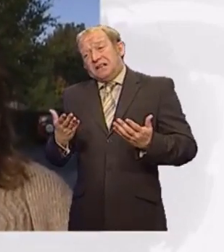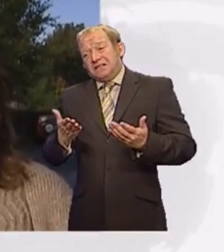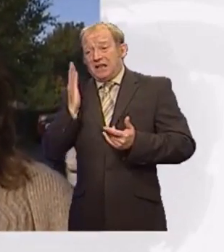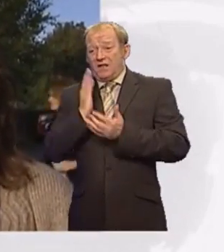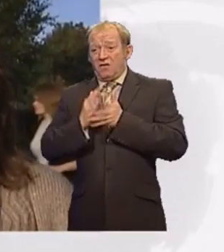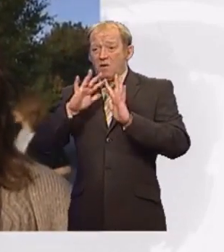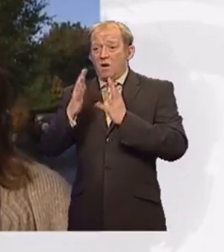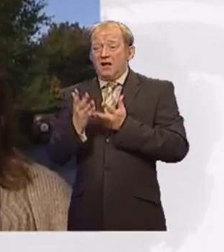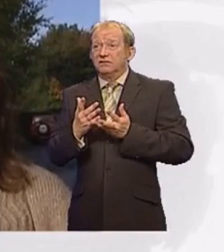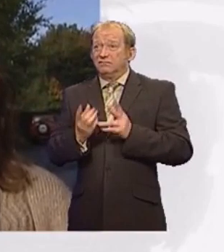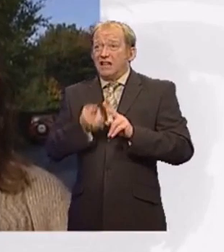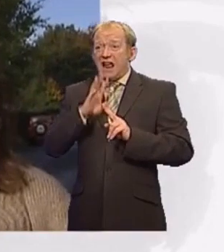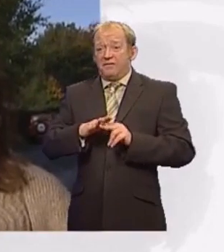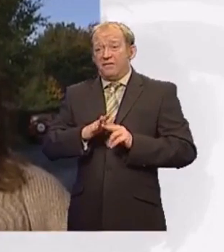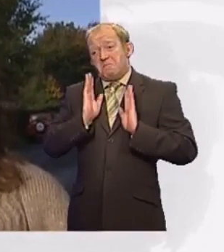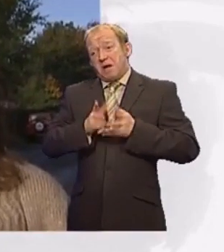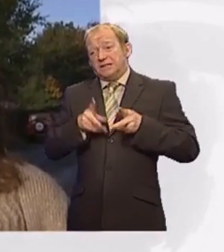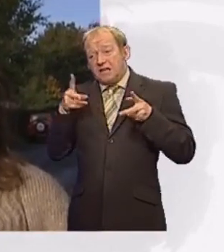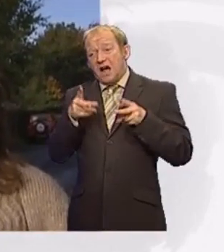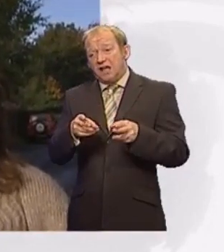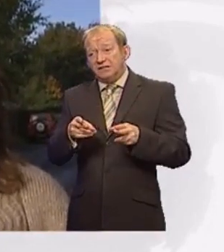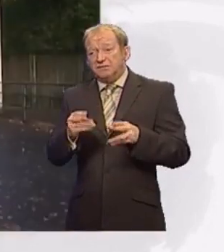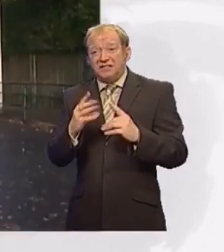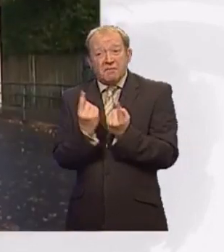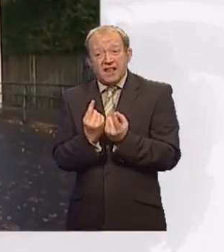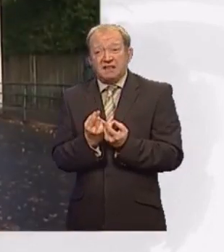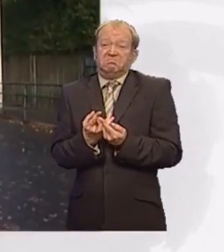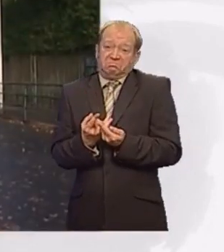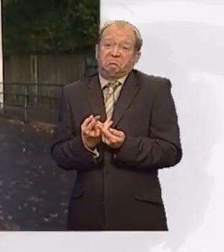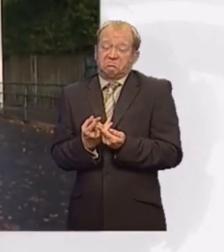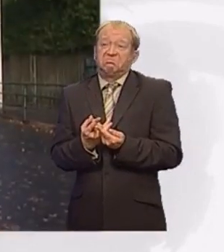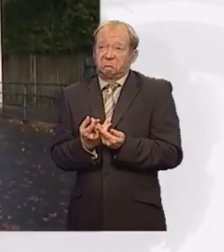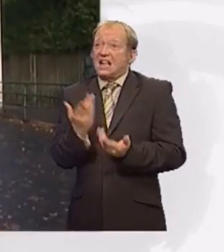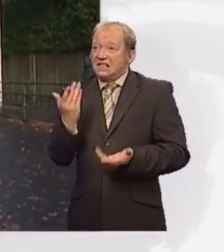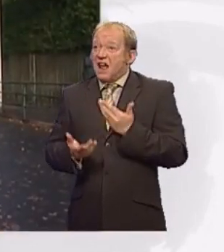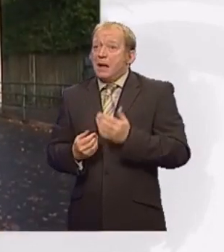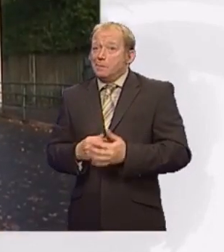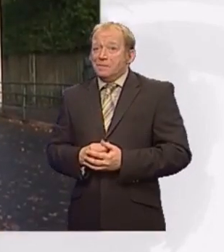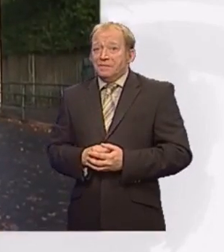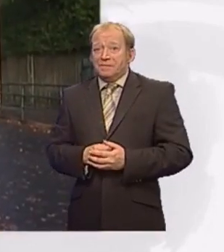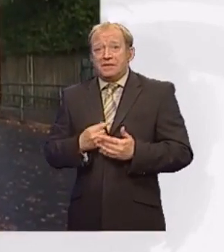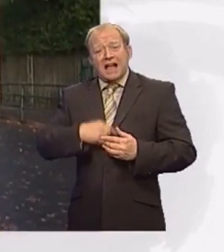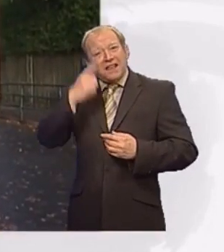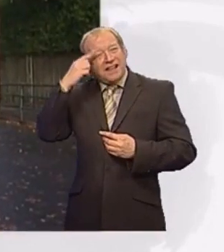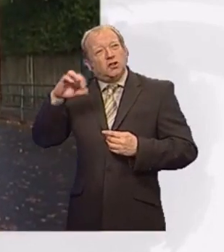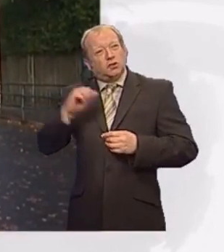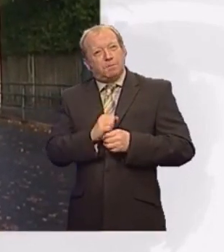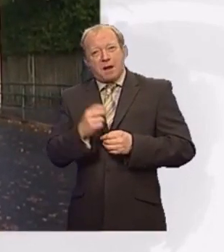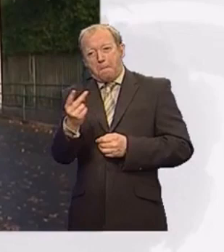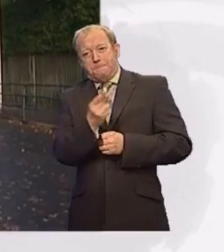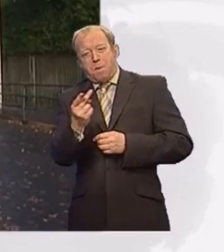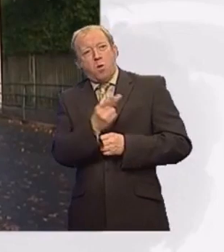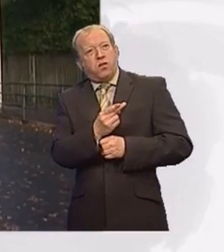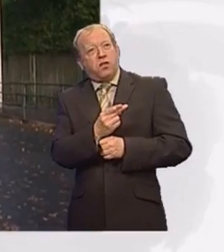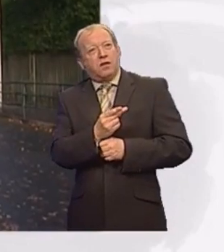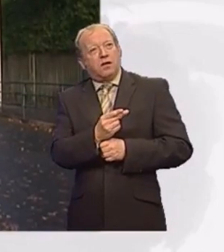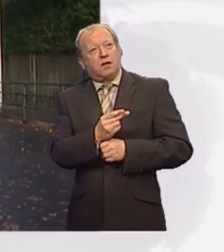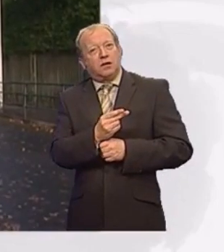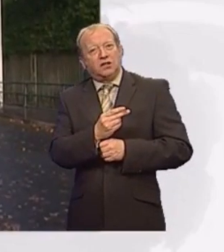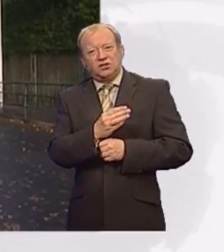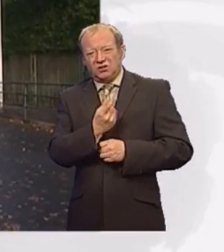if you've got to cut something, that's probably a fair assessment. I think it should be on the combined income of the household,